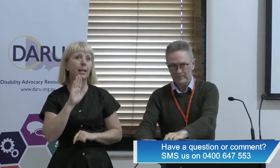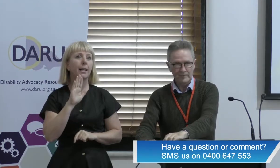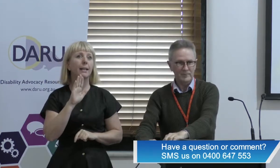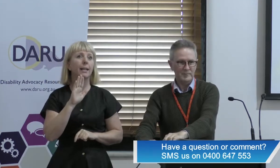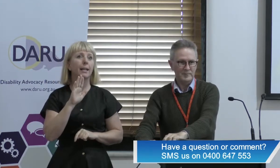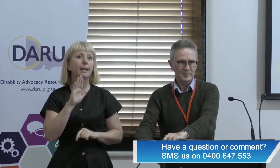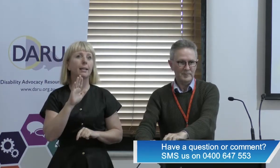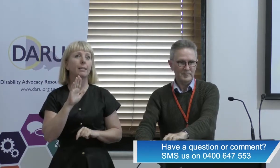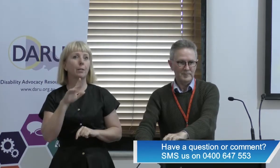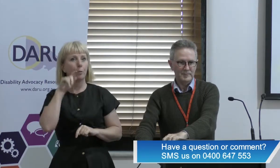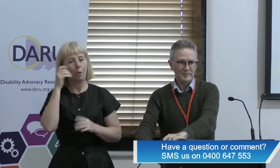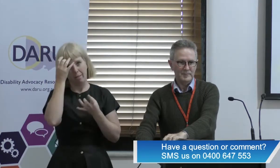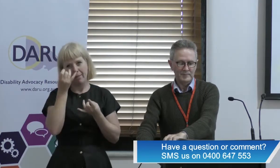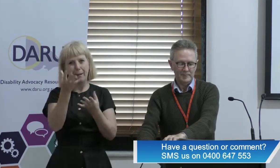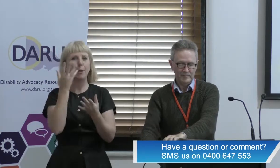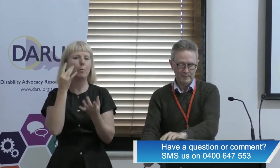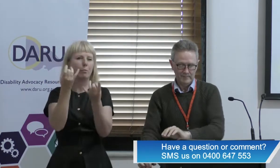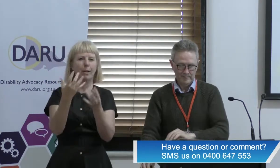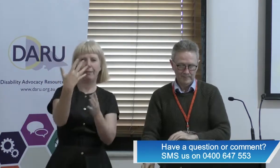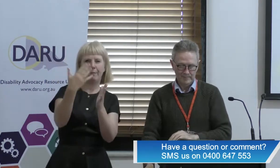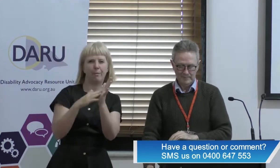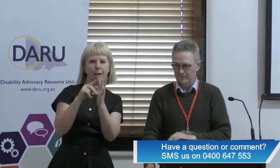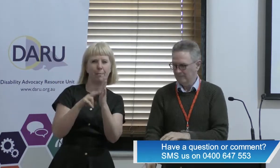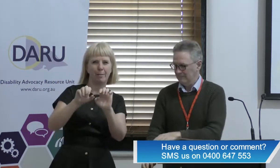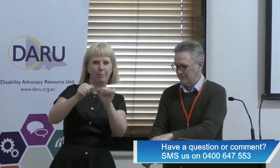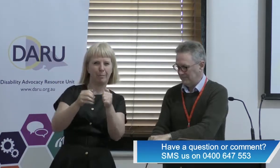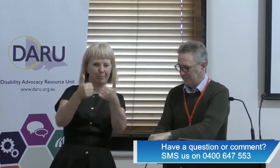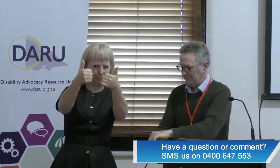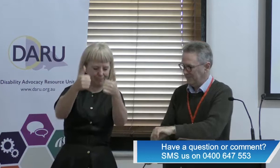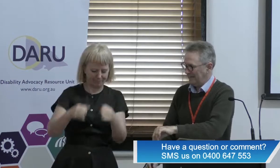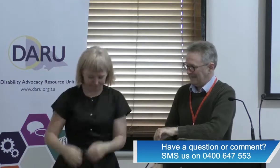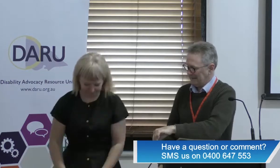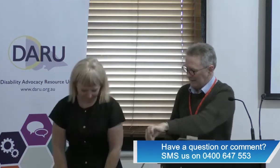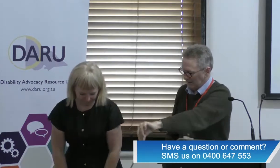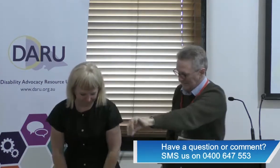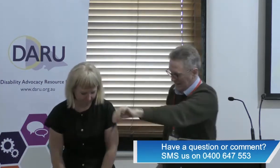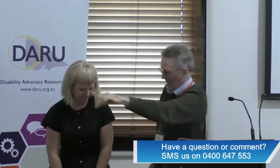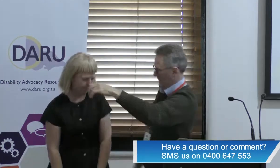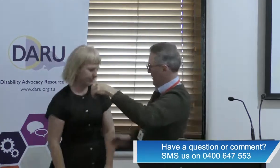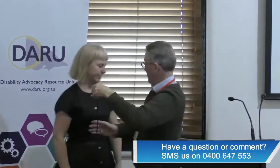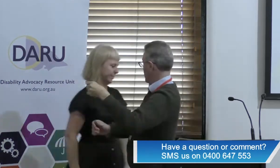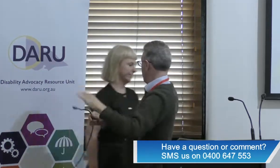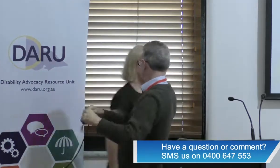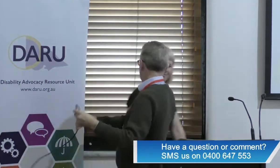let you know when we're ready to go. So, just five minutes to talk amongst yourselves. Thank you. you.